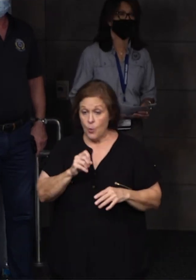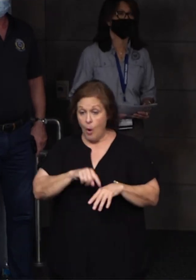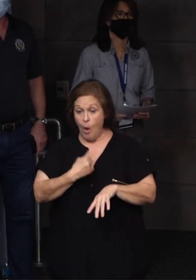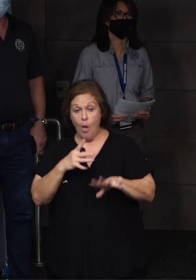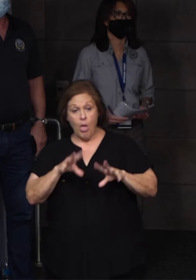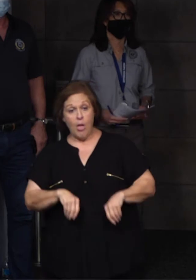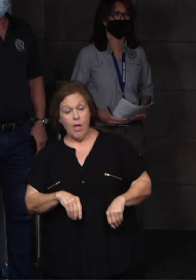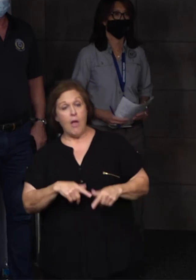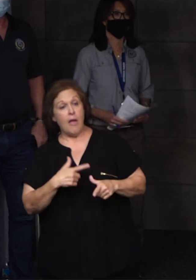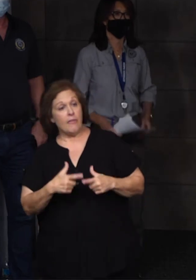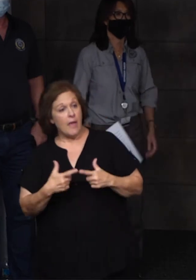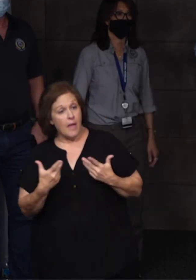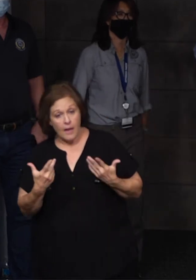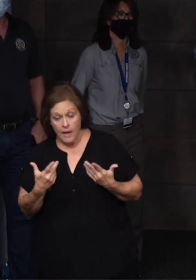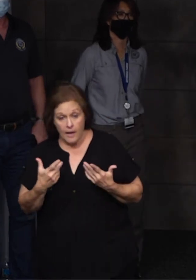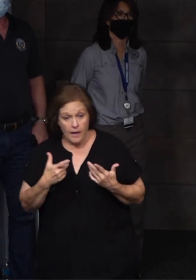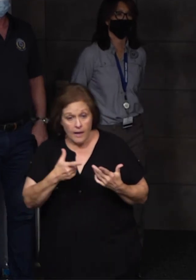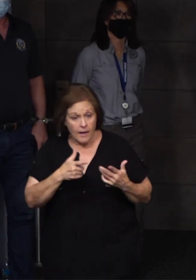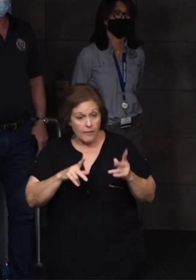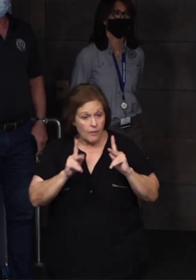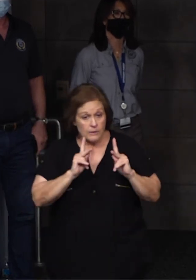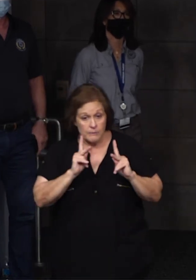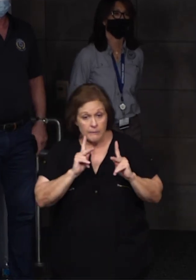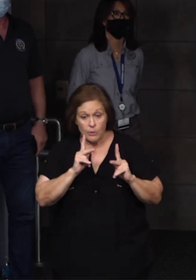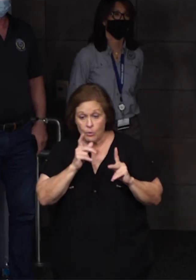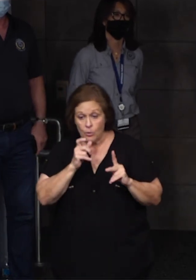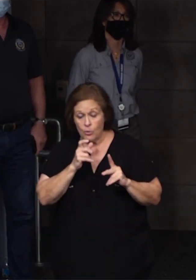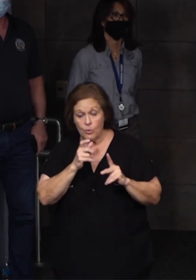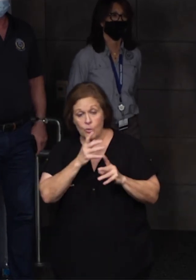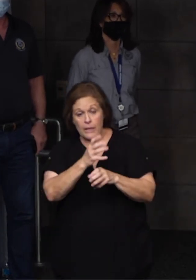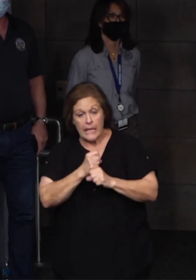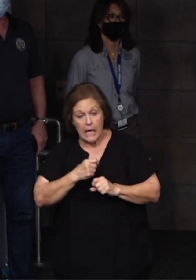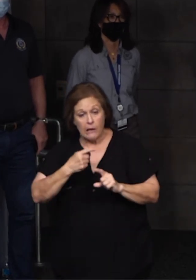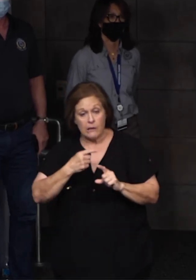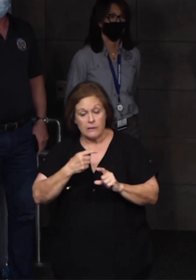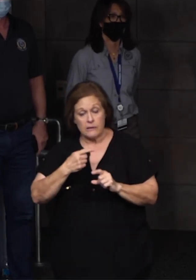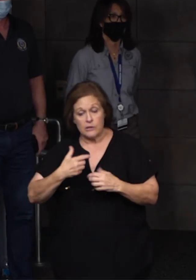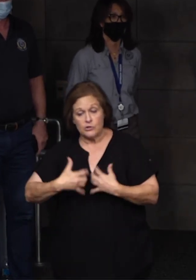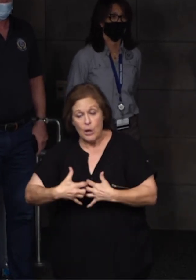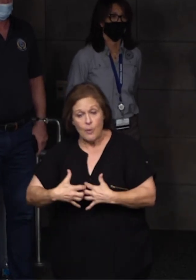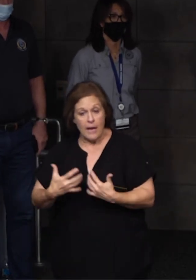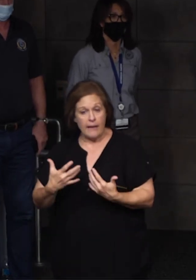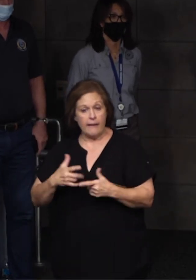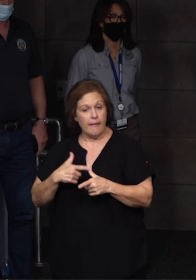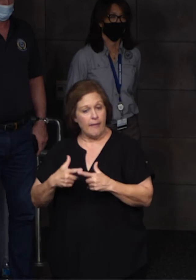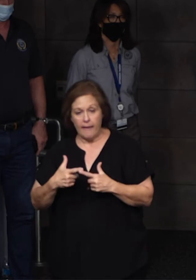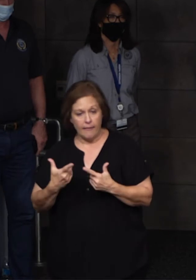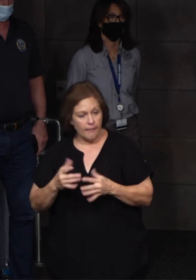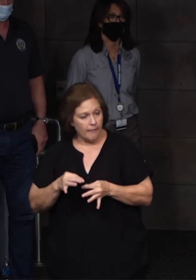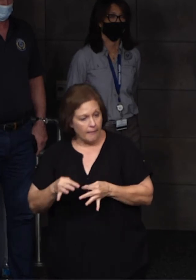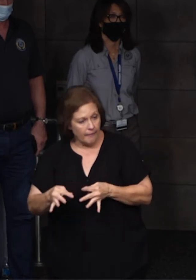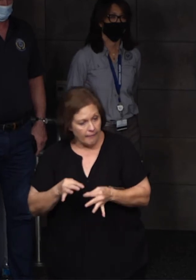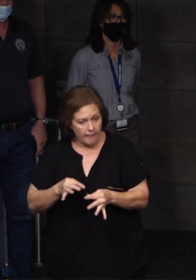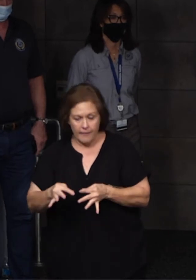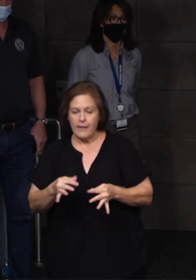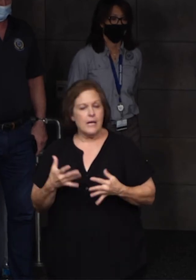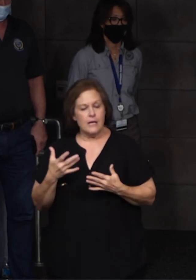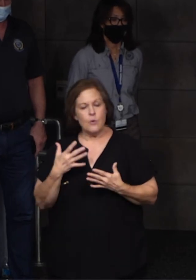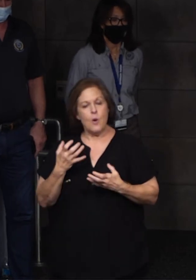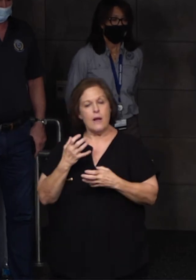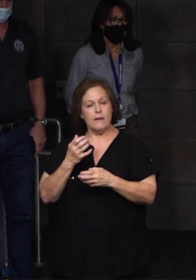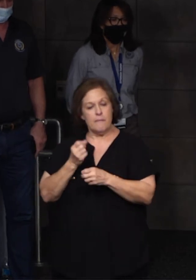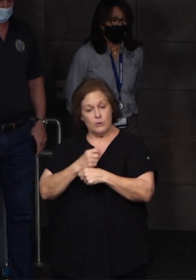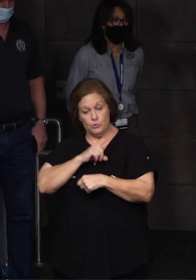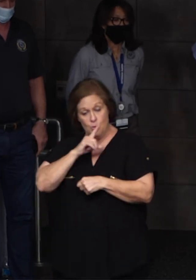commercial business or even a resident, they rent a generator and then the lights come on the next day. So that's a delicate balance. We want to make sure that the